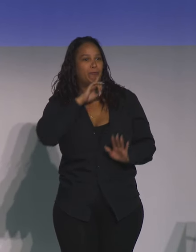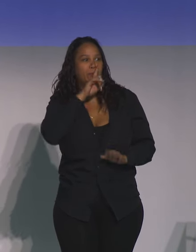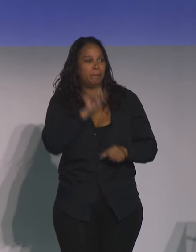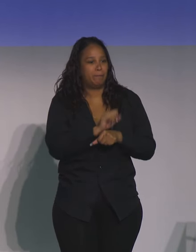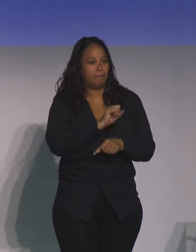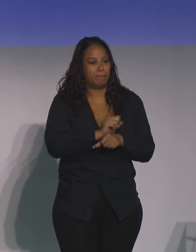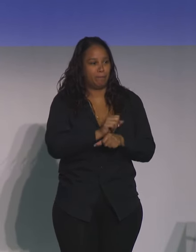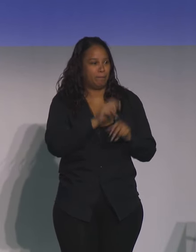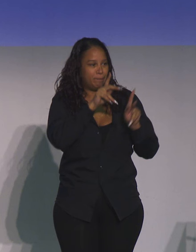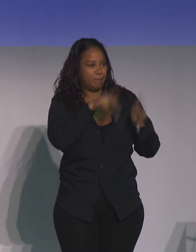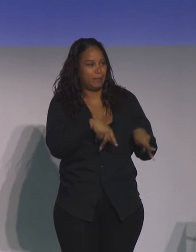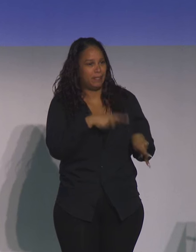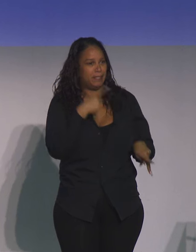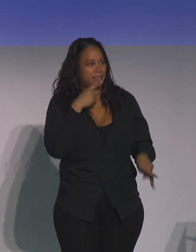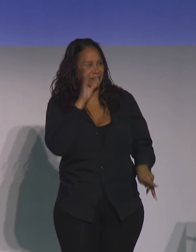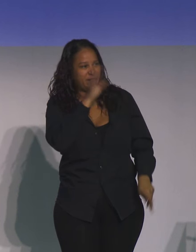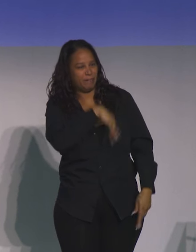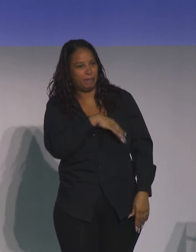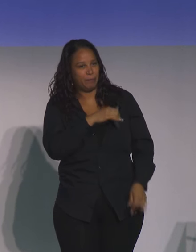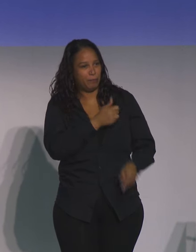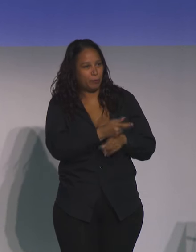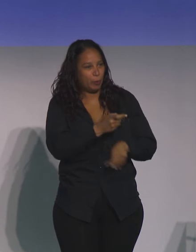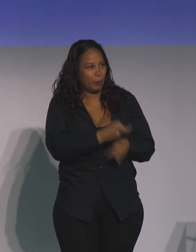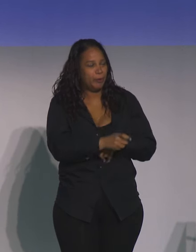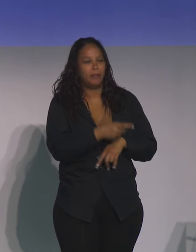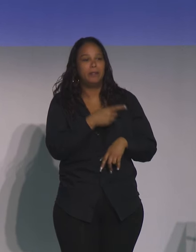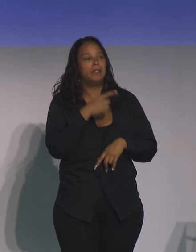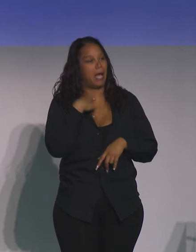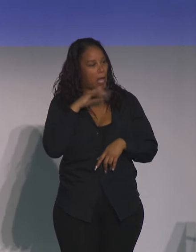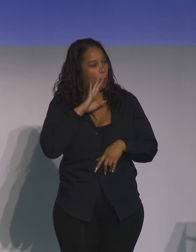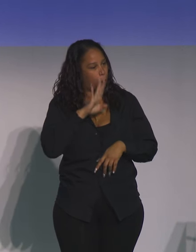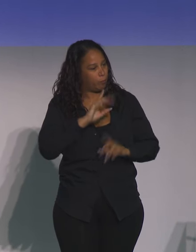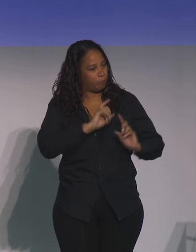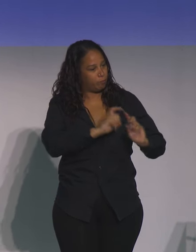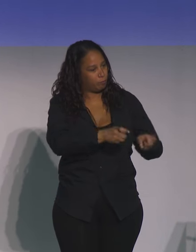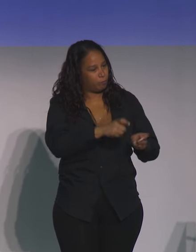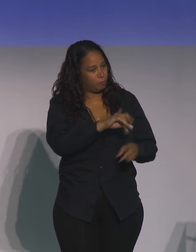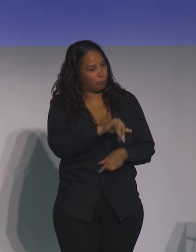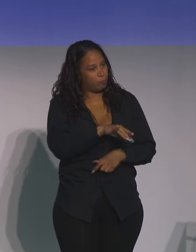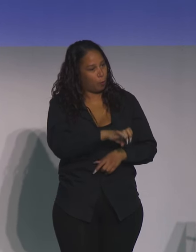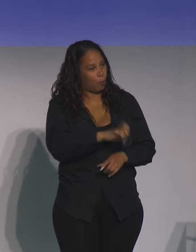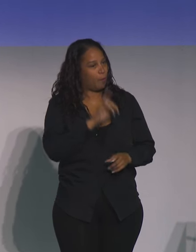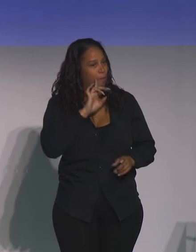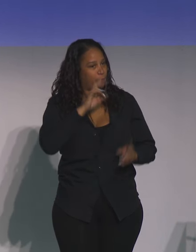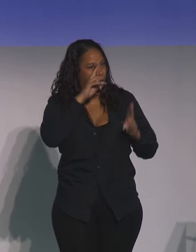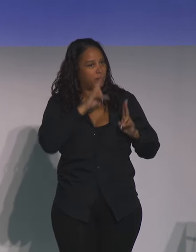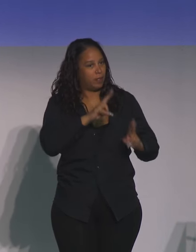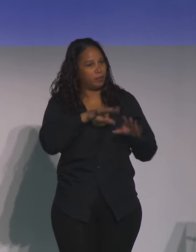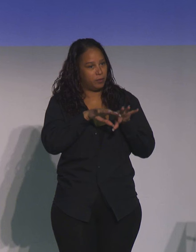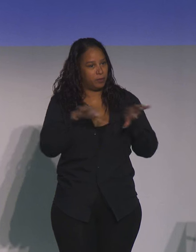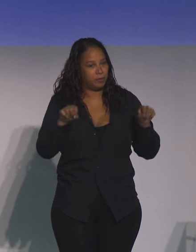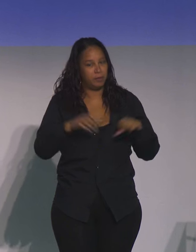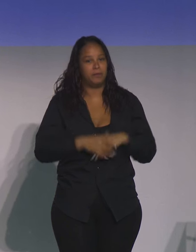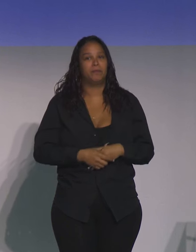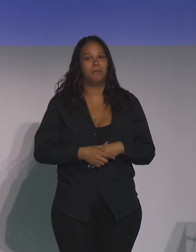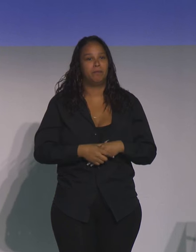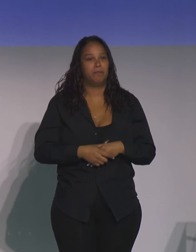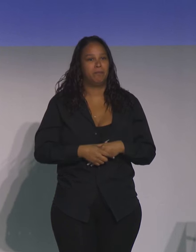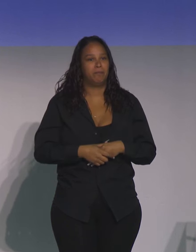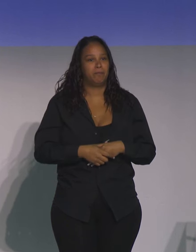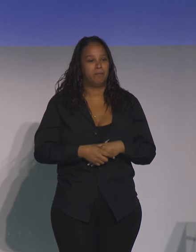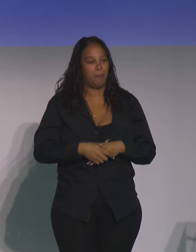said, you've got to be kidding me, Wayne. I said, no, Joel, I'm going to award you an honorary degree. So I just treasure that conversation.